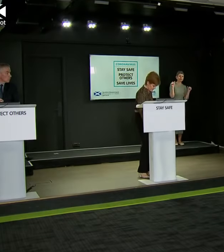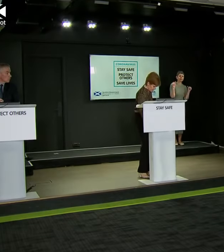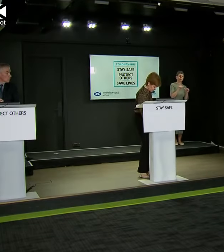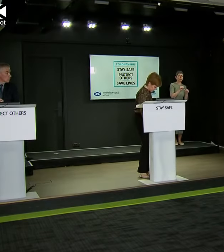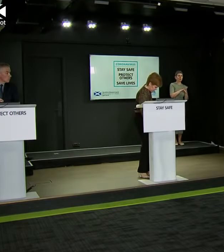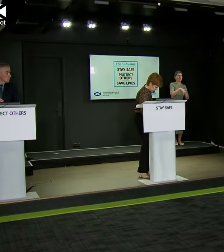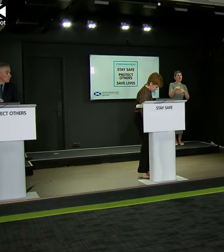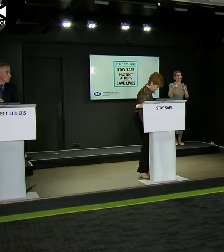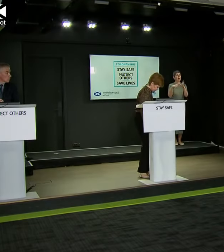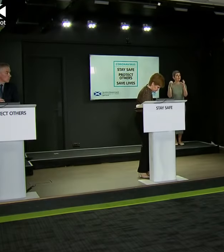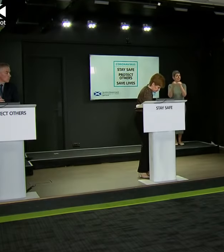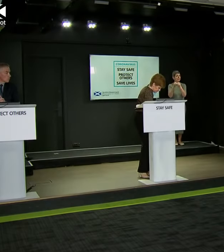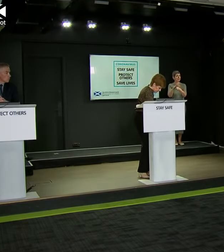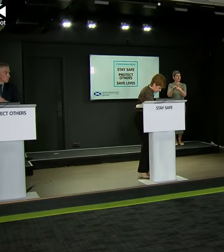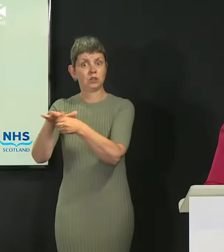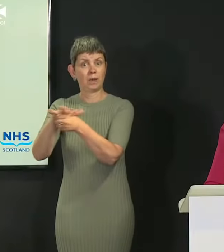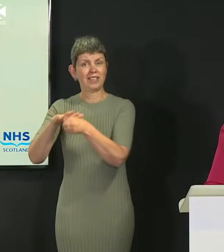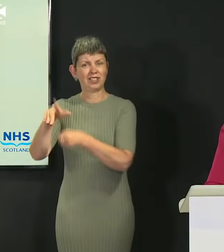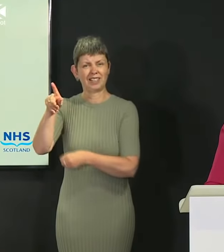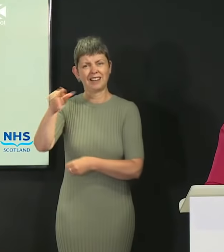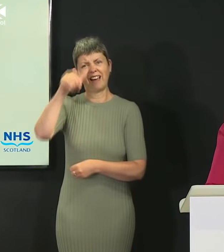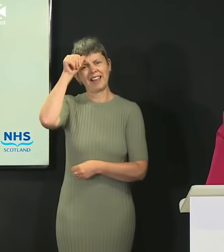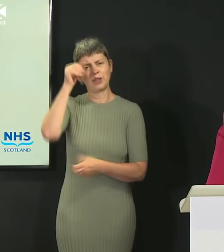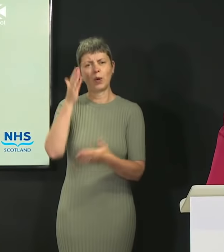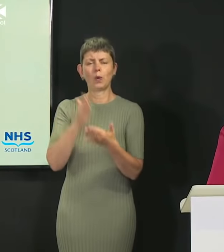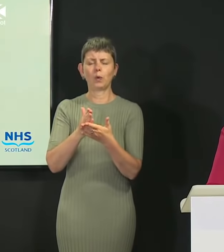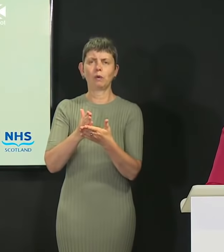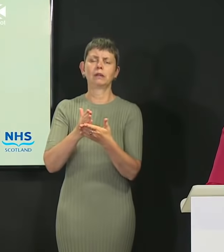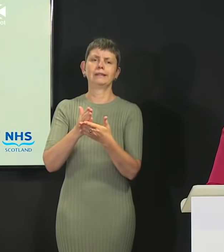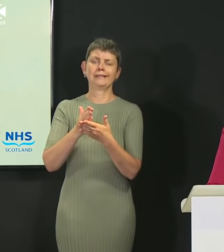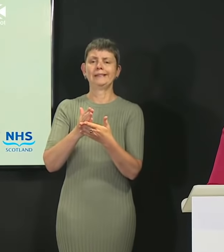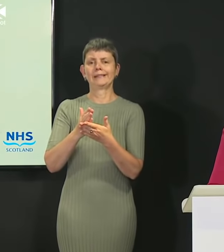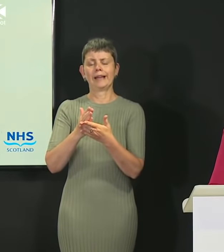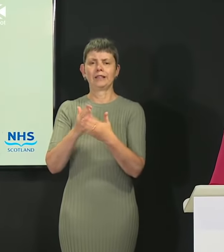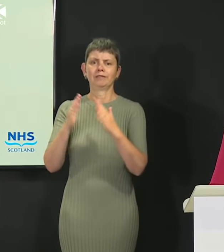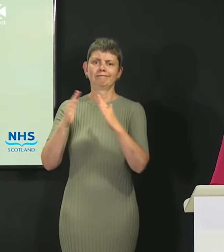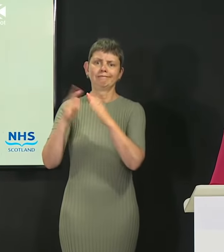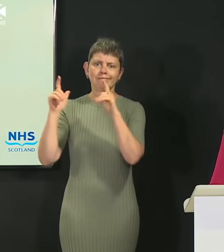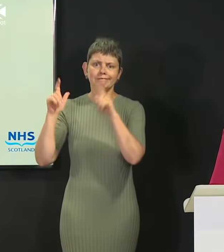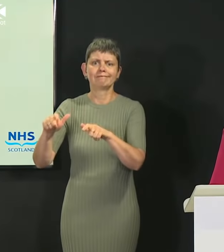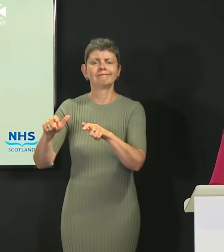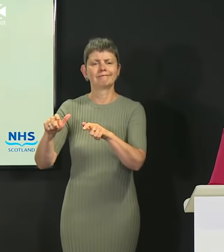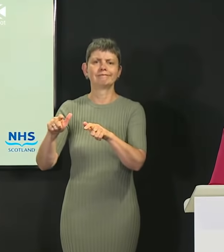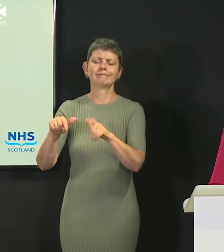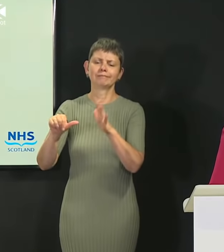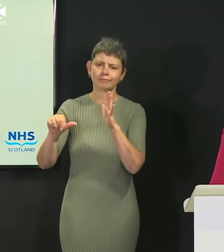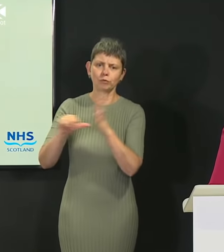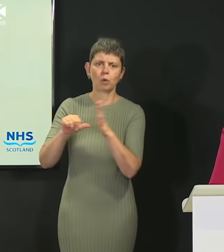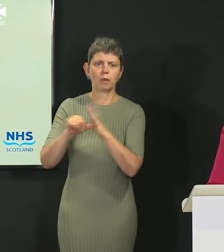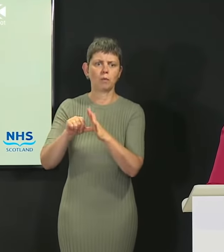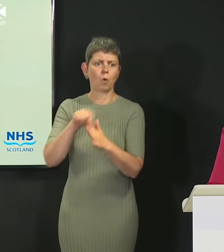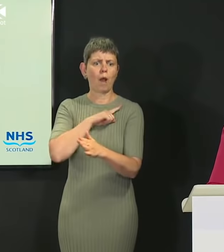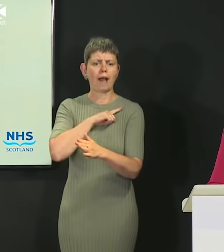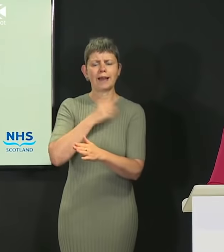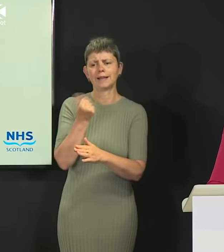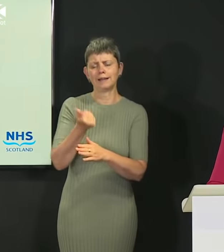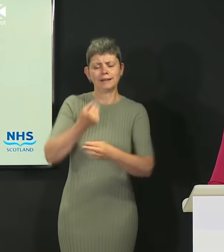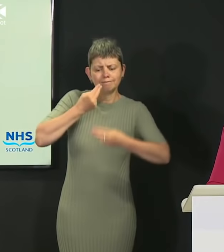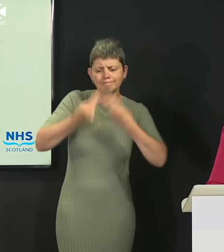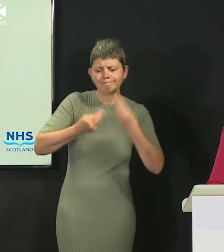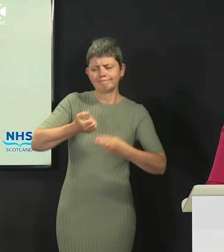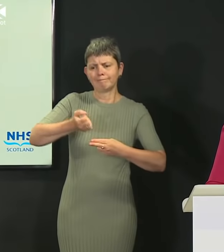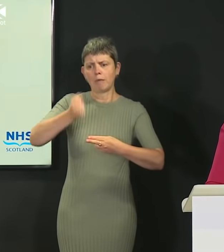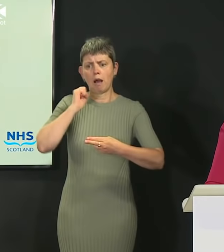in Aberdeen. While I know how devastating the lockdown will be for hospitality businesses that have only just reopened,